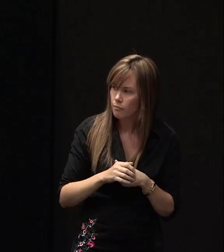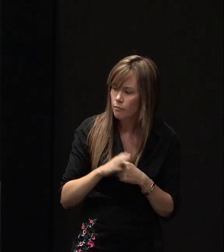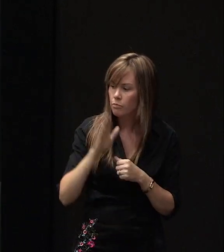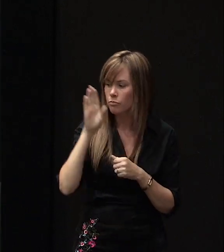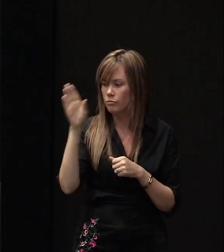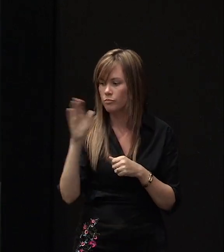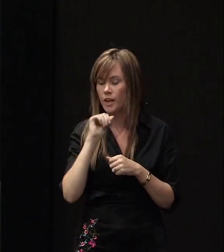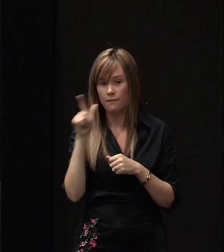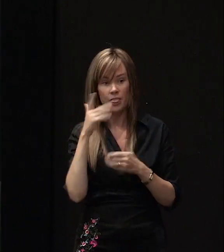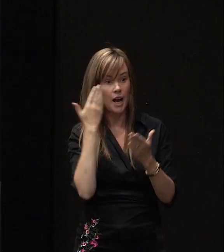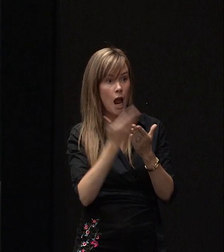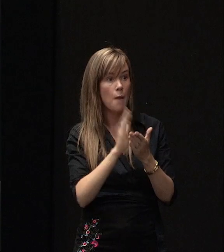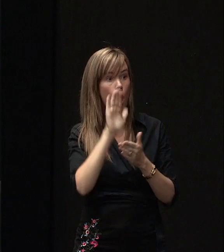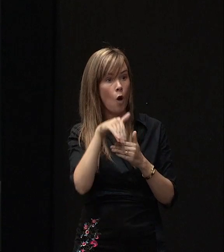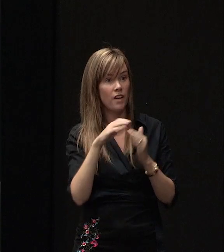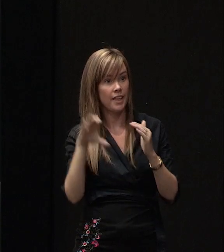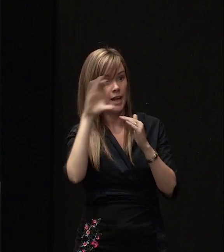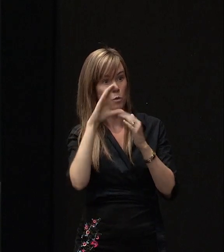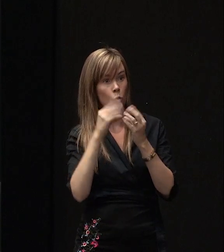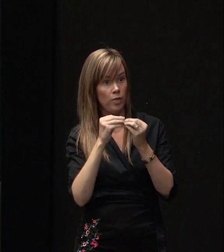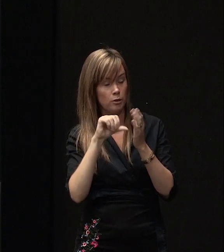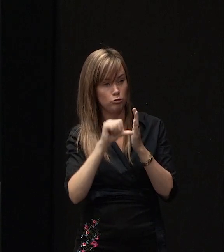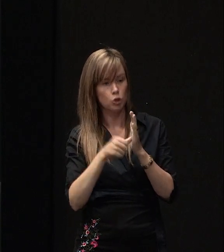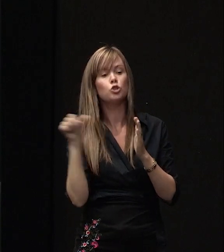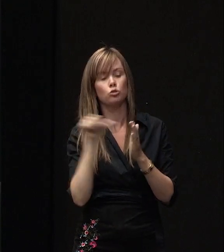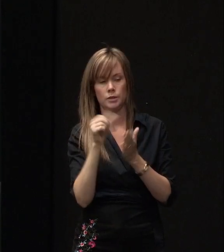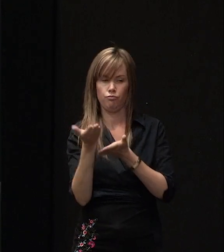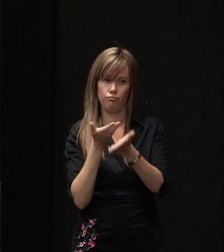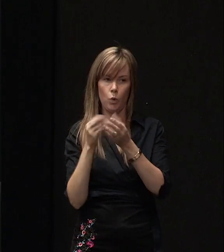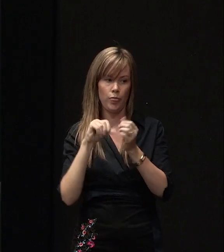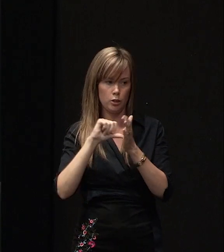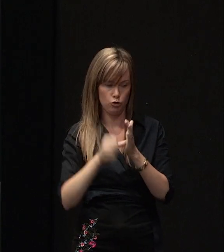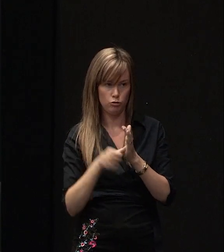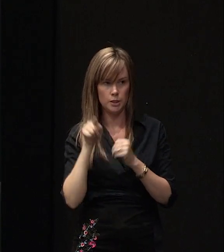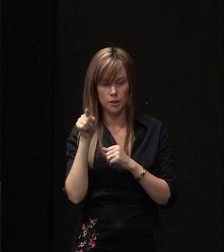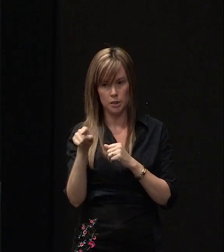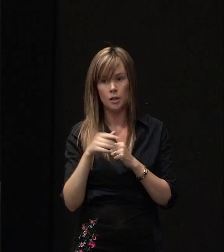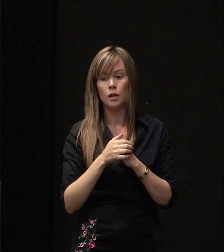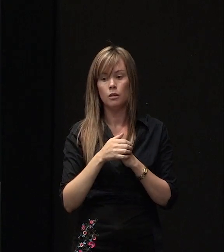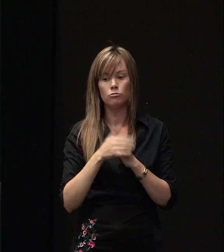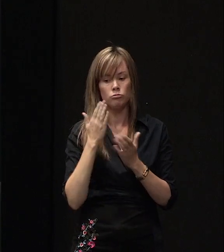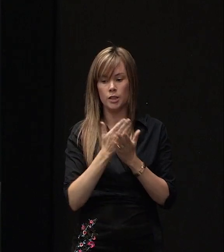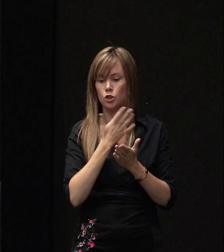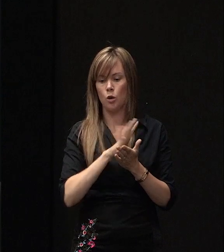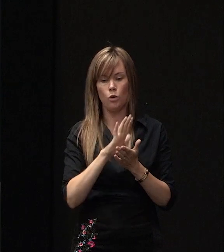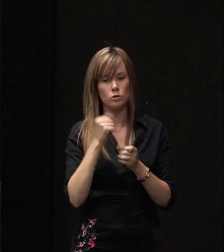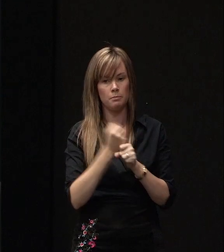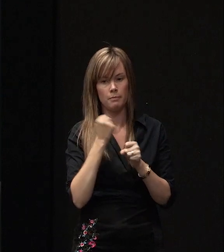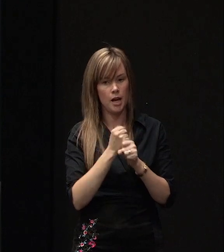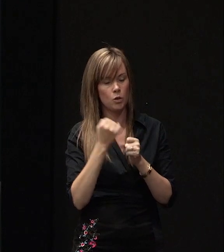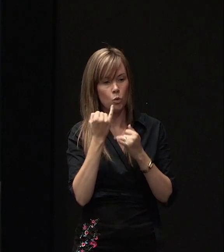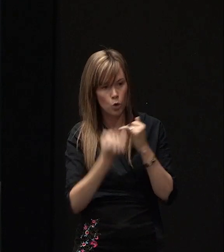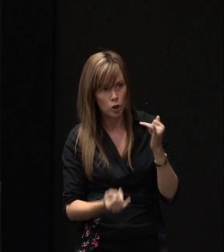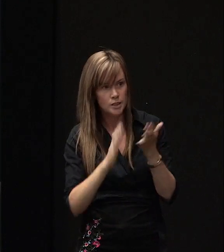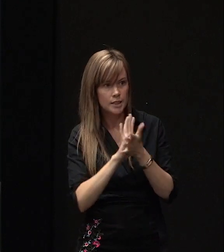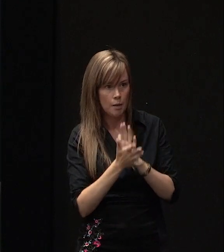over cap and you're dealing with your insurer then I would say you should be talking to your insurer. The last thing we want to do is to make the damage worse because ultimately